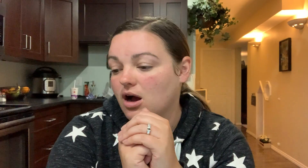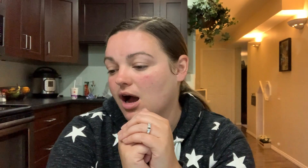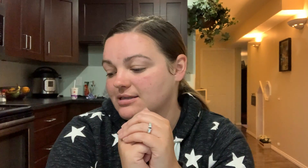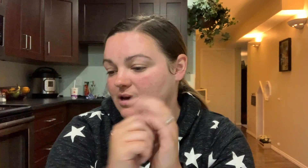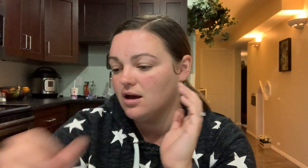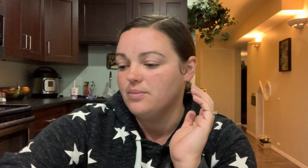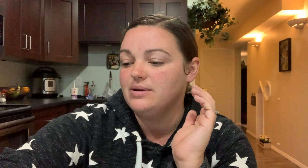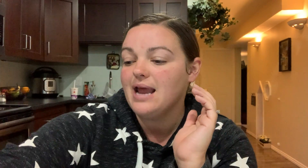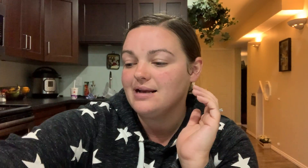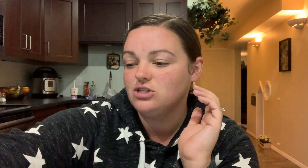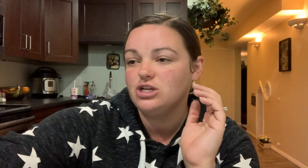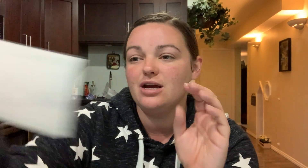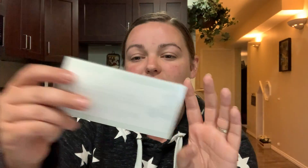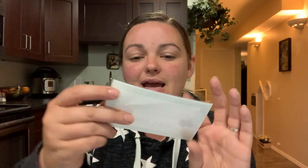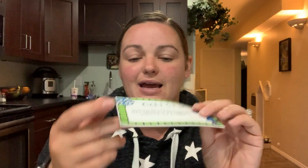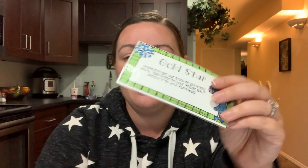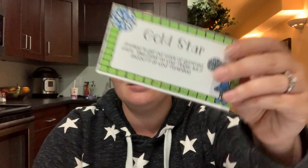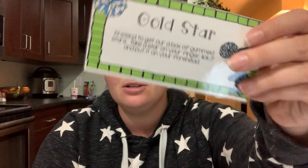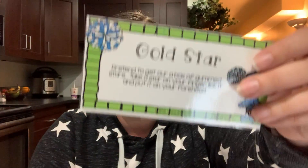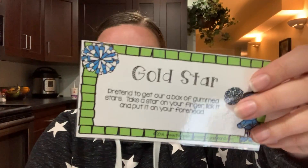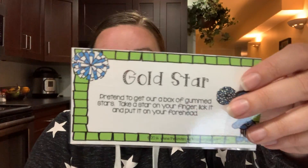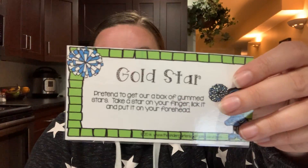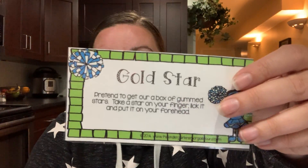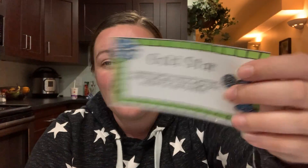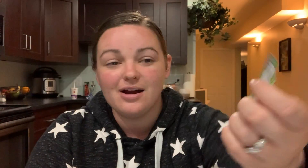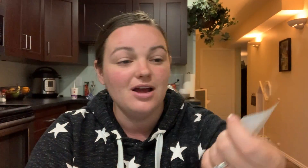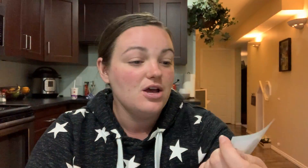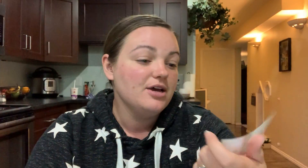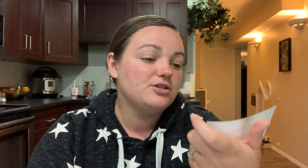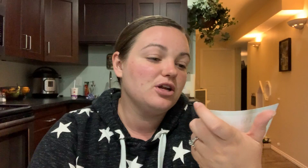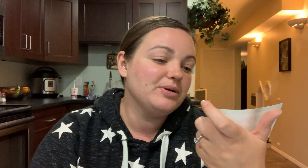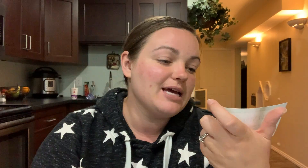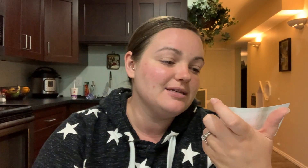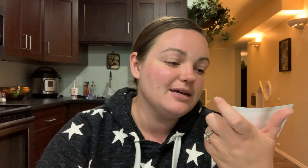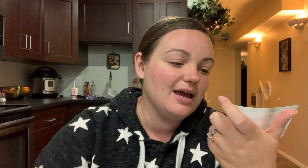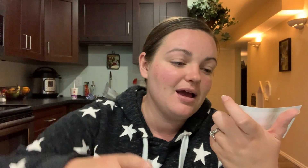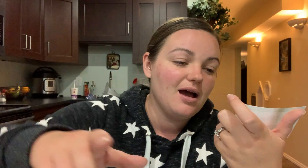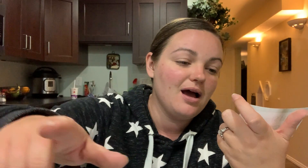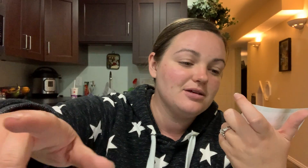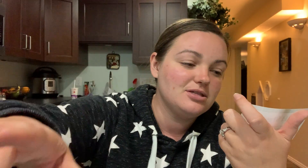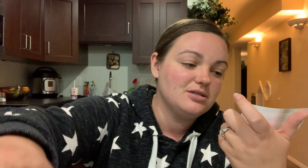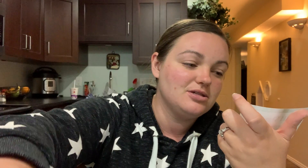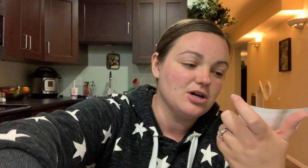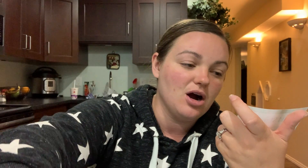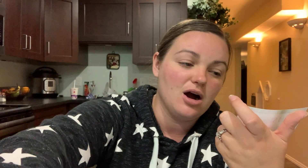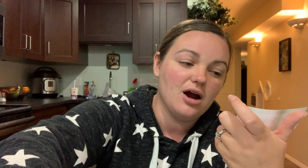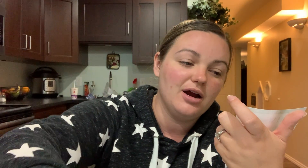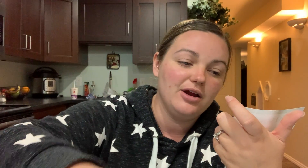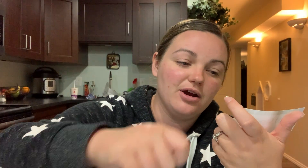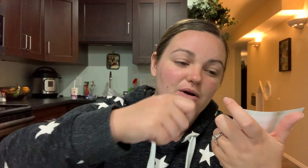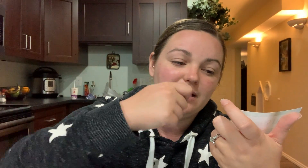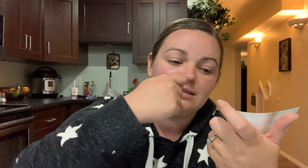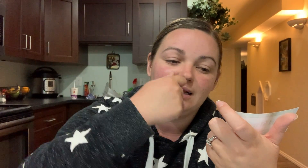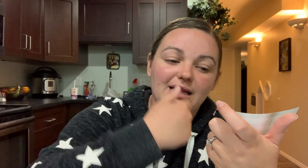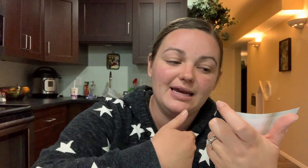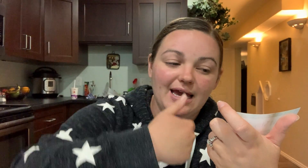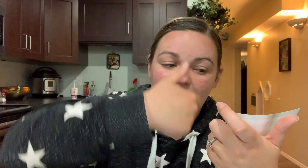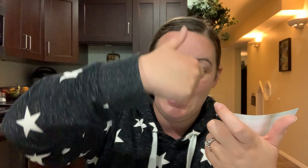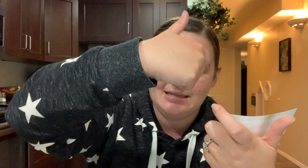Awesome, next chair is gold star. So you're pretend to get a star. You're going to lick it and